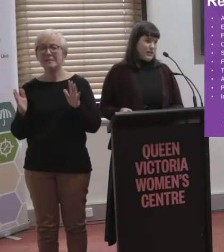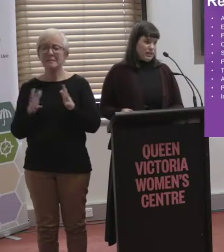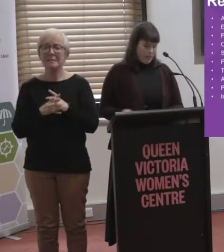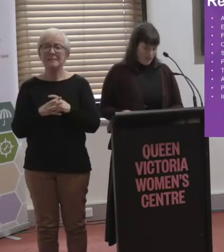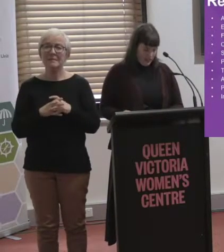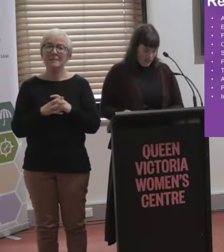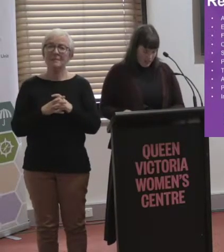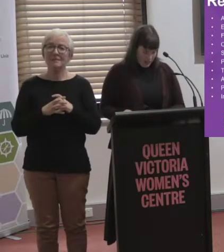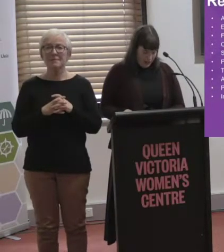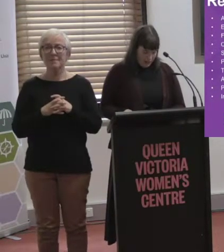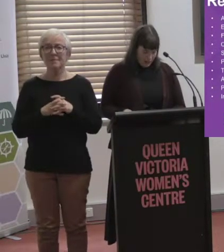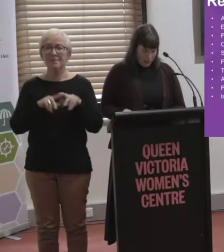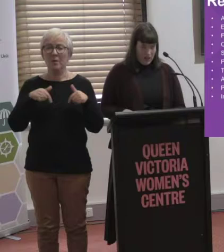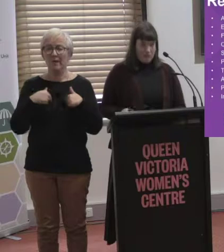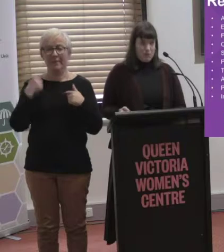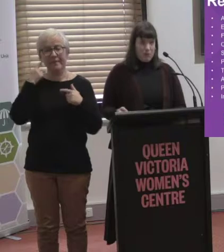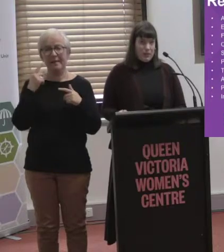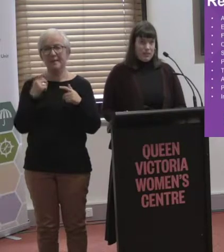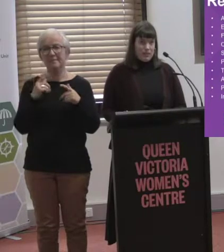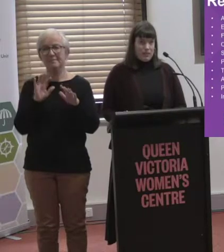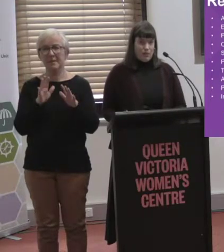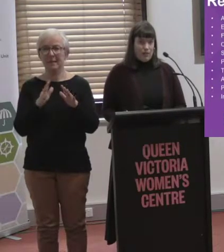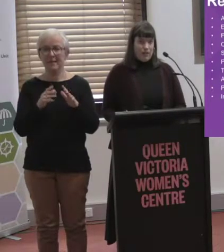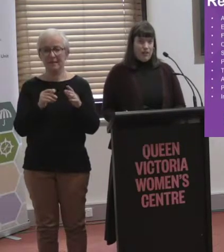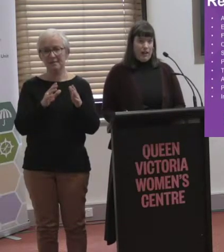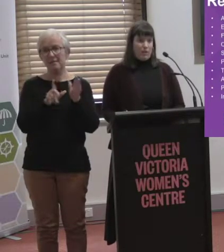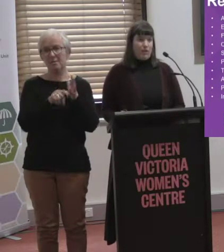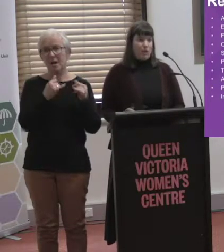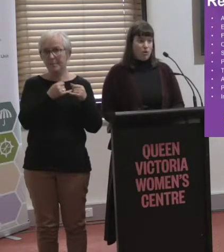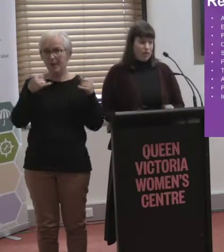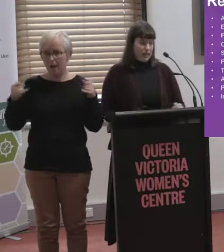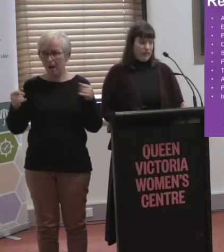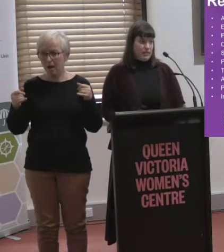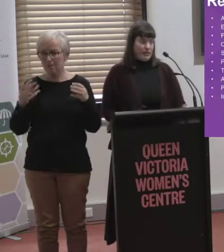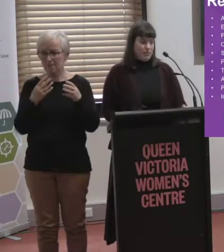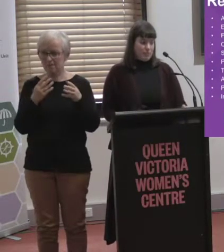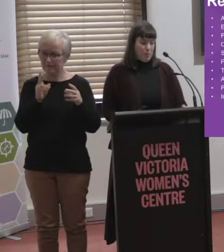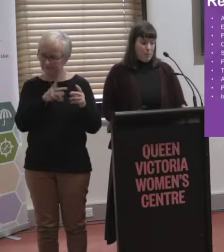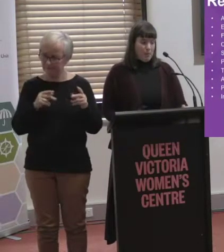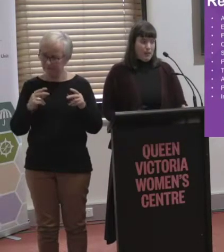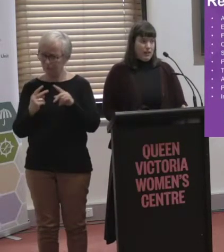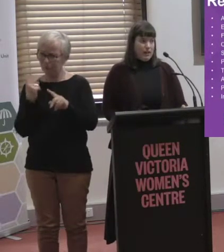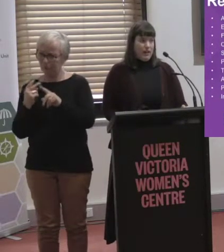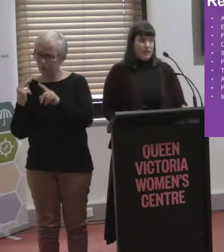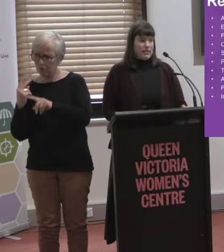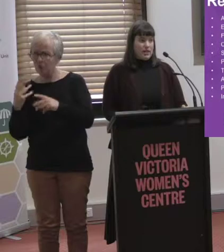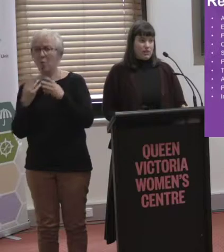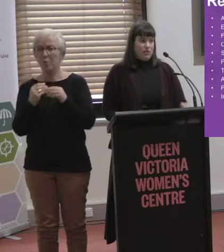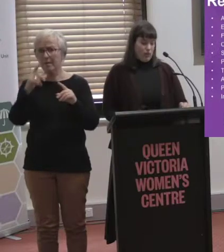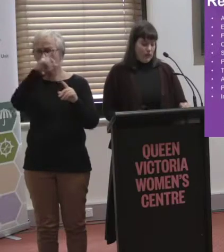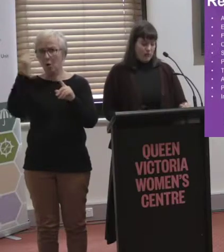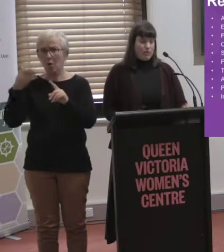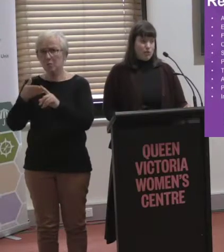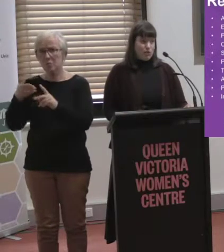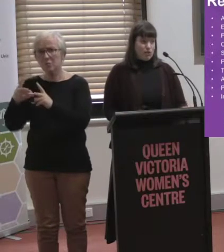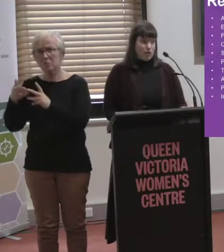with a recommendation that timelines be reassessed in a really... ..with goals and... ..and standards